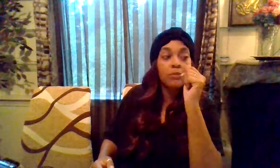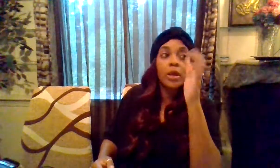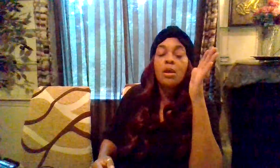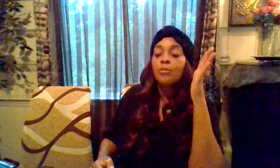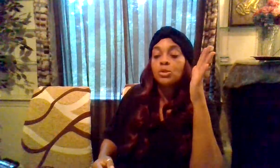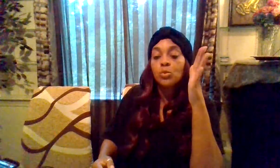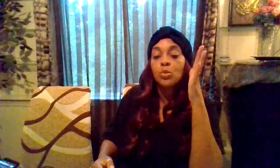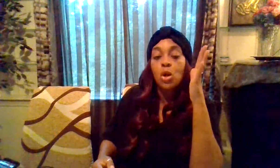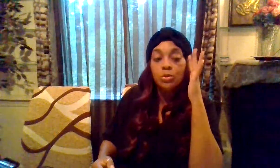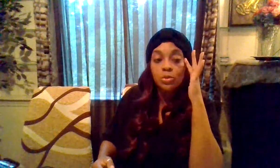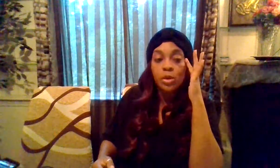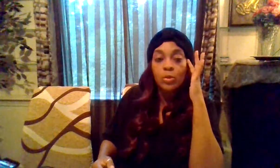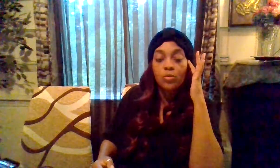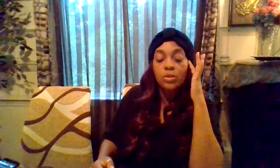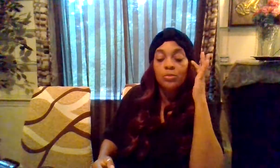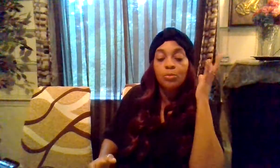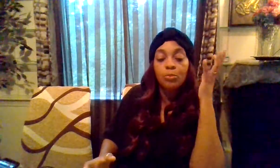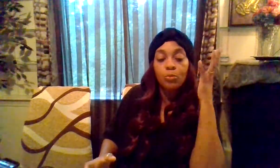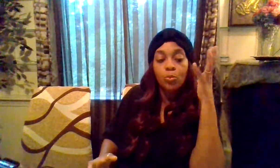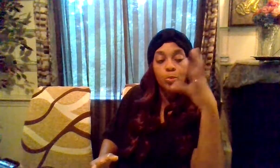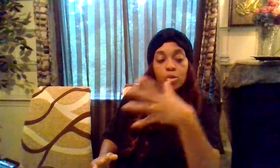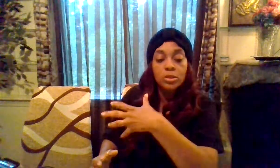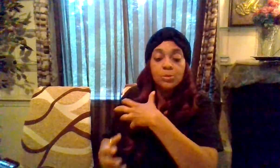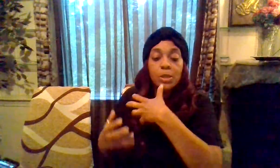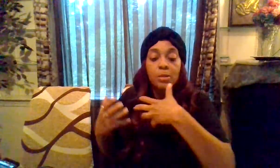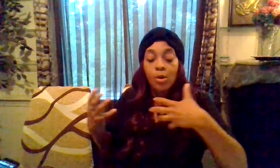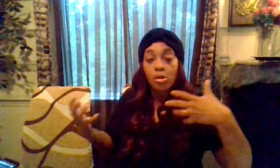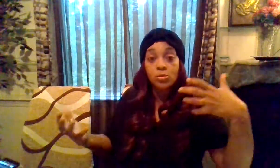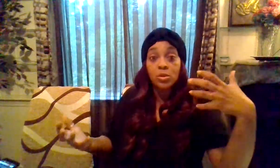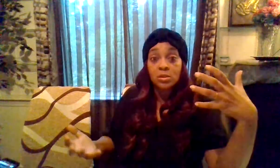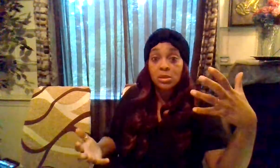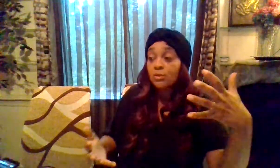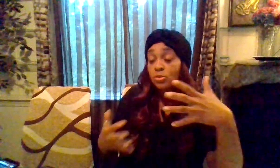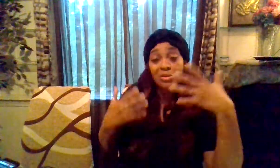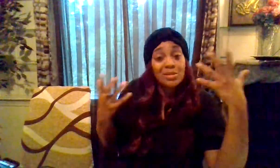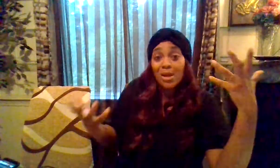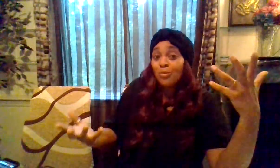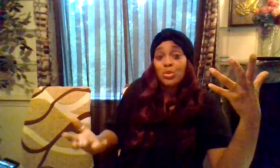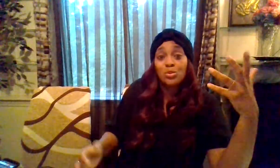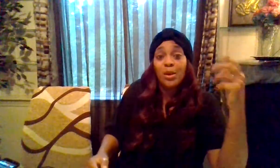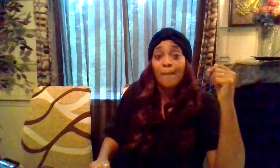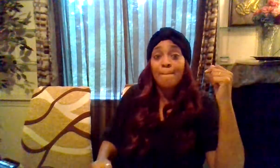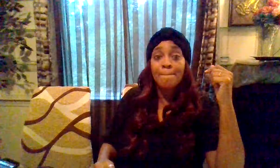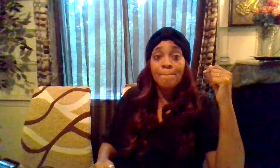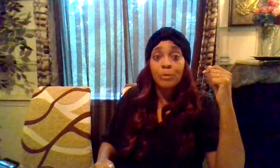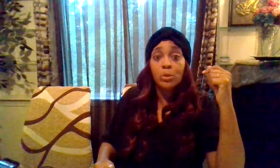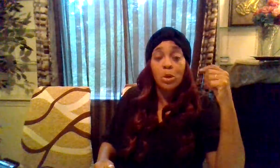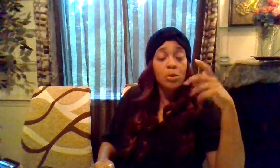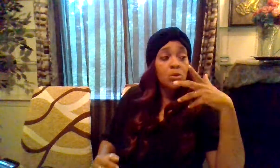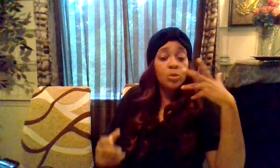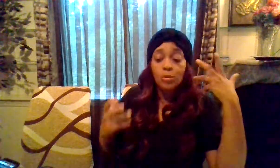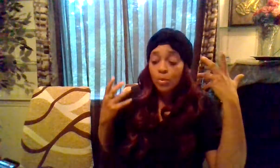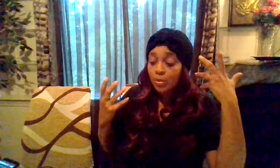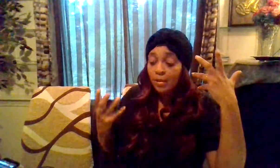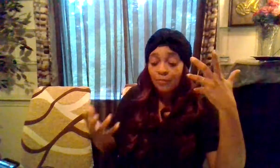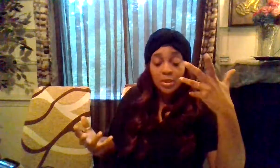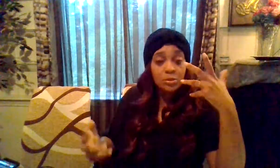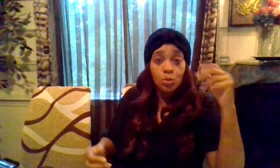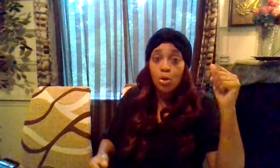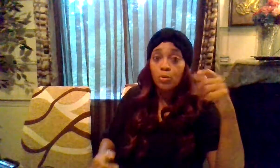of that because when we go through there we we pull this pity party with ourselves you know sometimes we can do that you know we we play the victim role